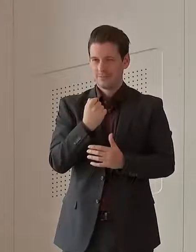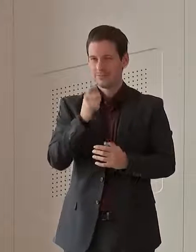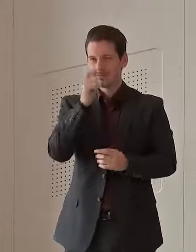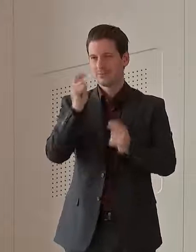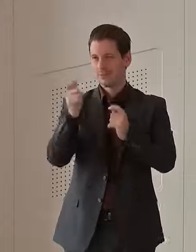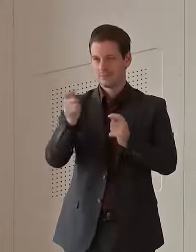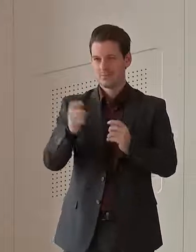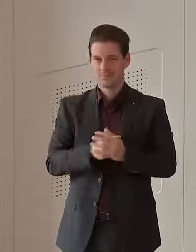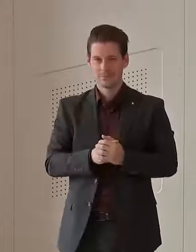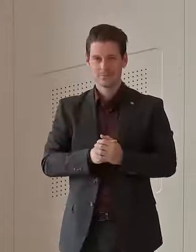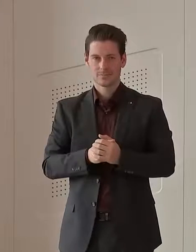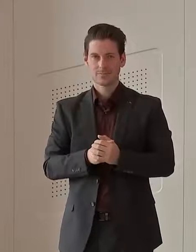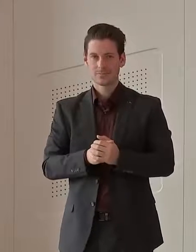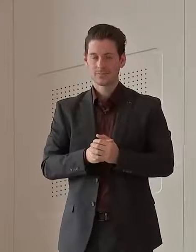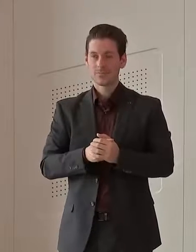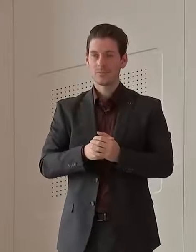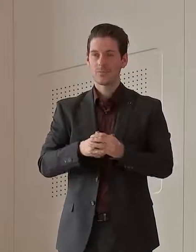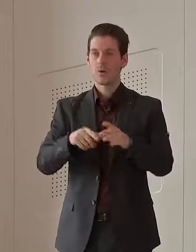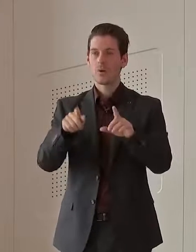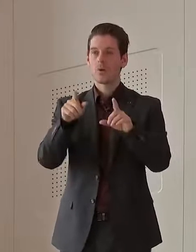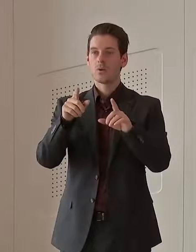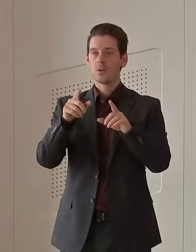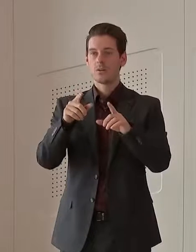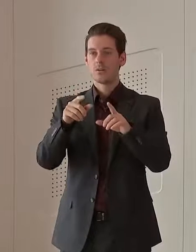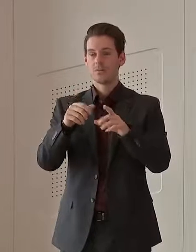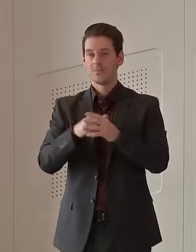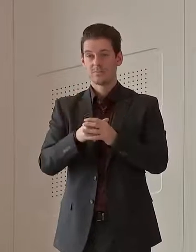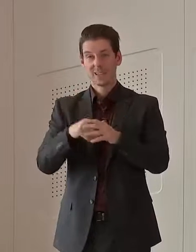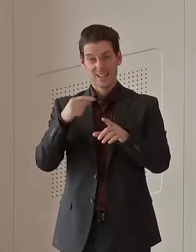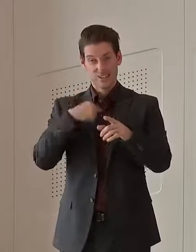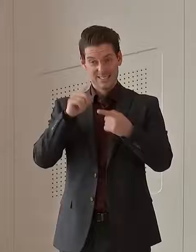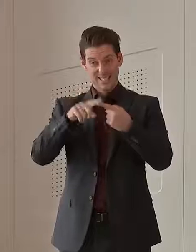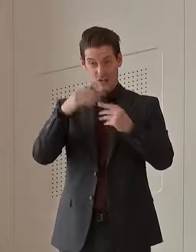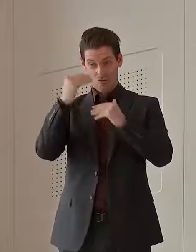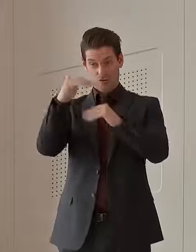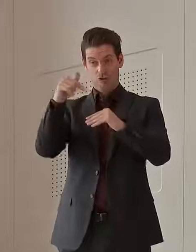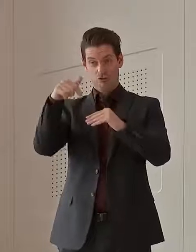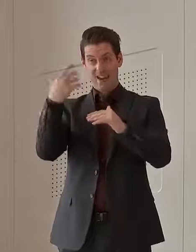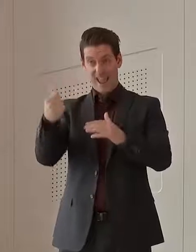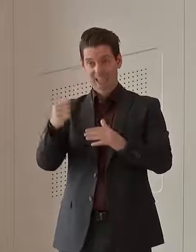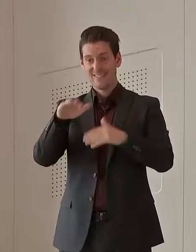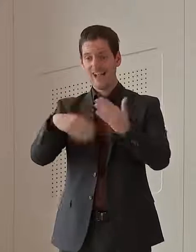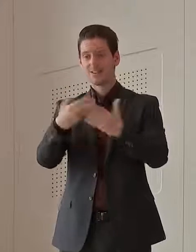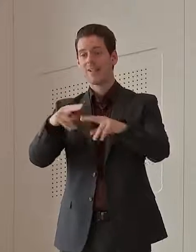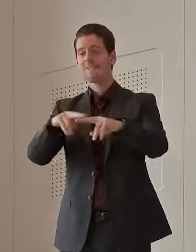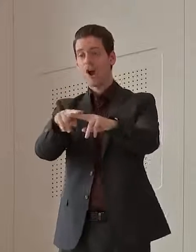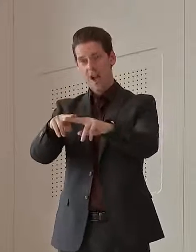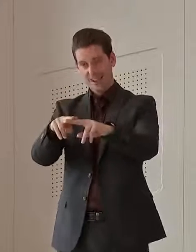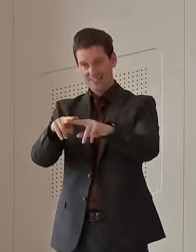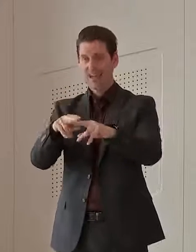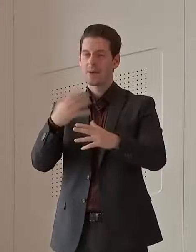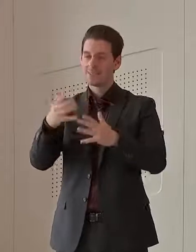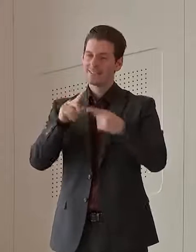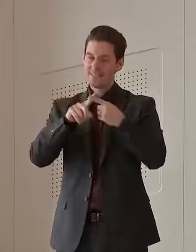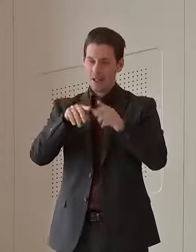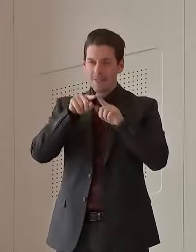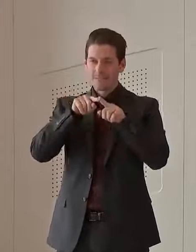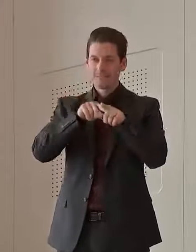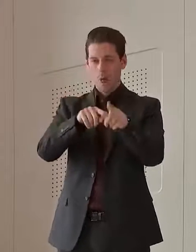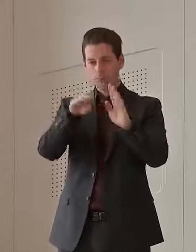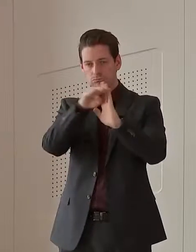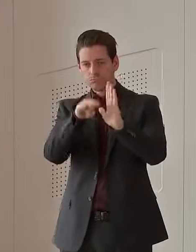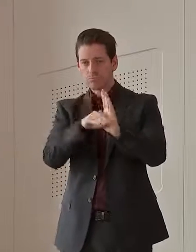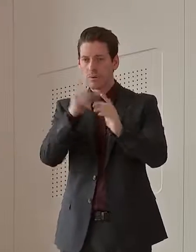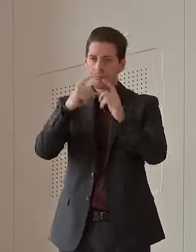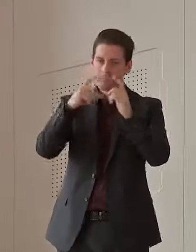particularly in our 11 LGAs, remember that our restrictions are still in place till 4pm this Friday. So keep doing the right thing, wearing your